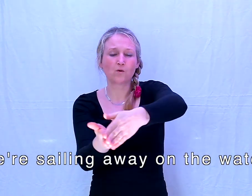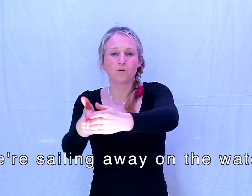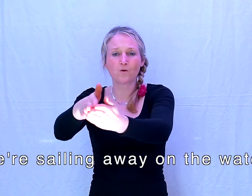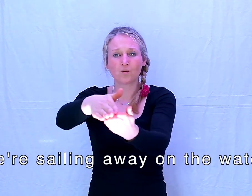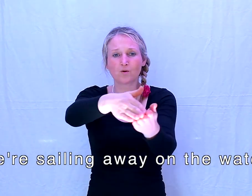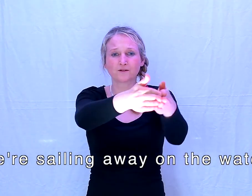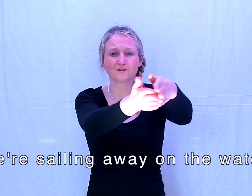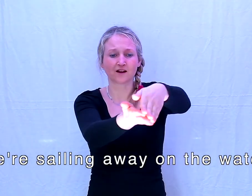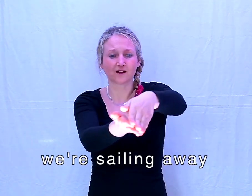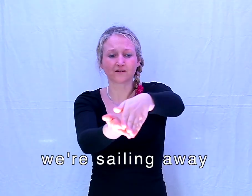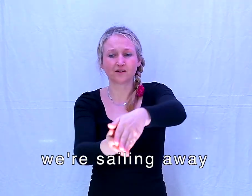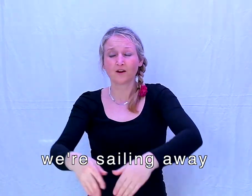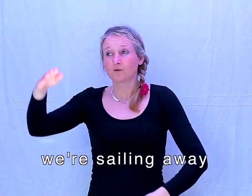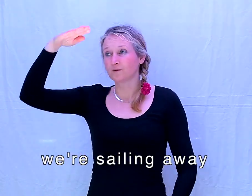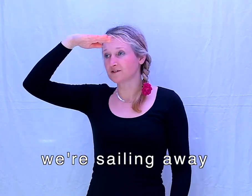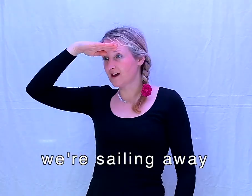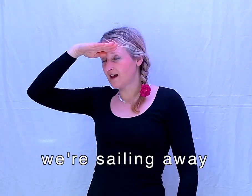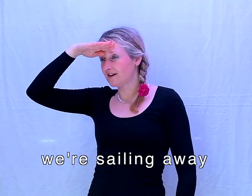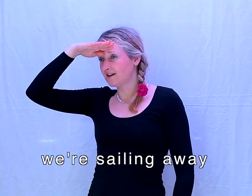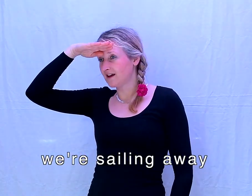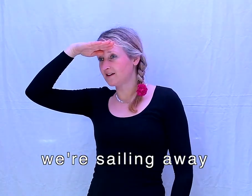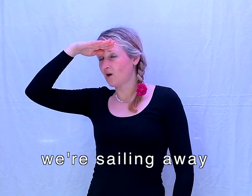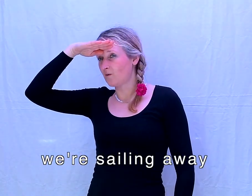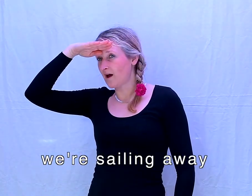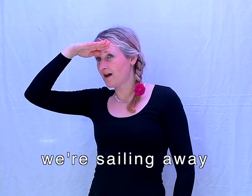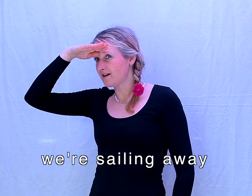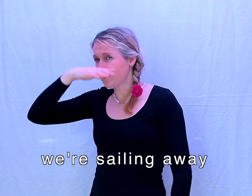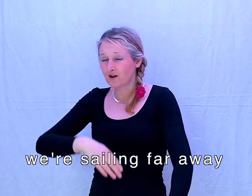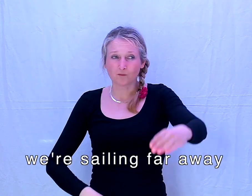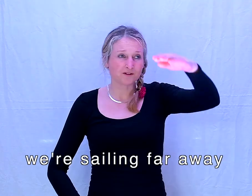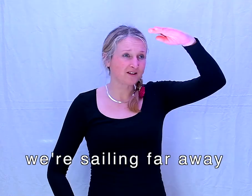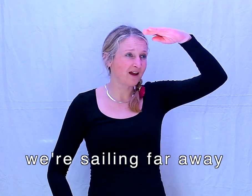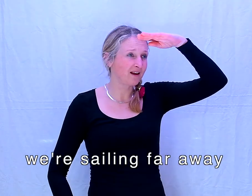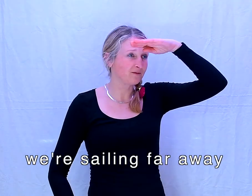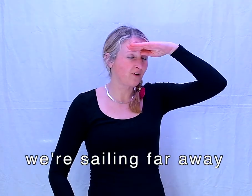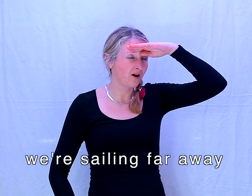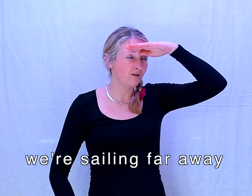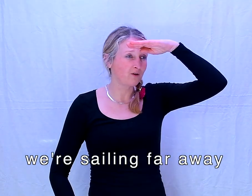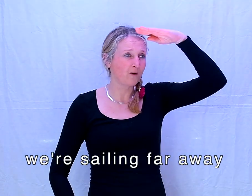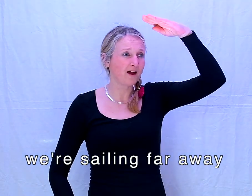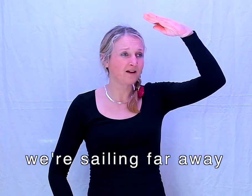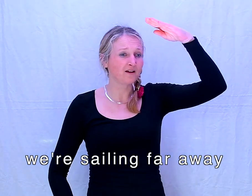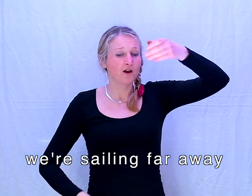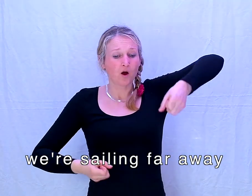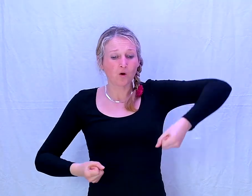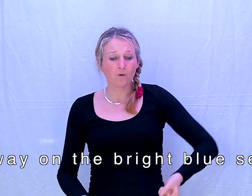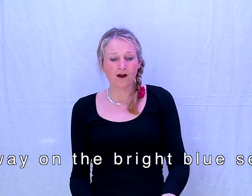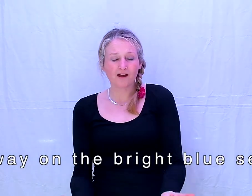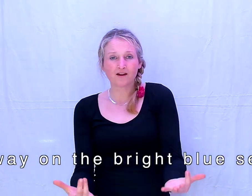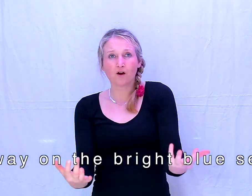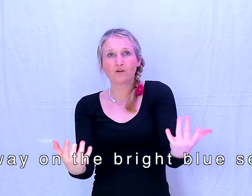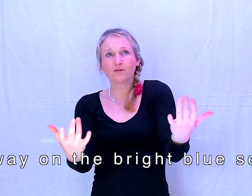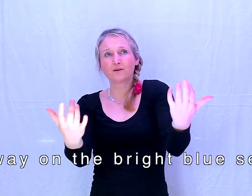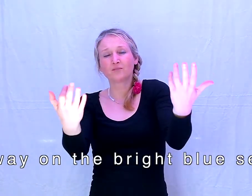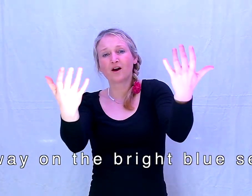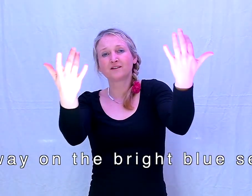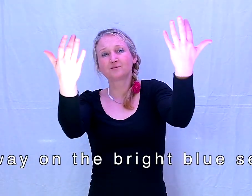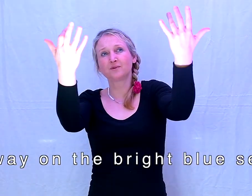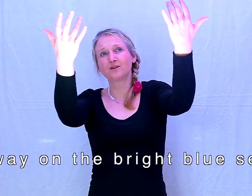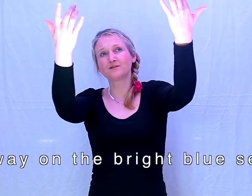water. We're sailing away, we're sailing far away, away on the bright blue